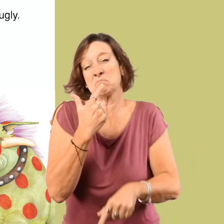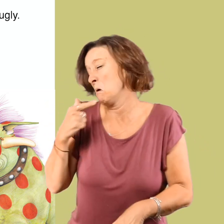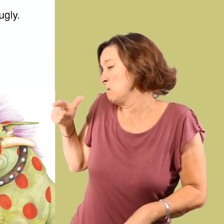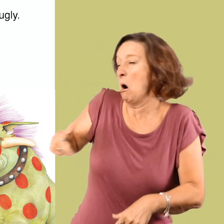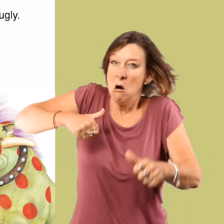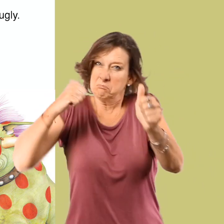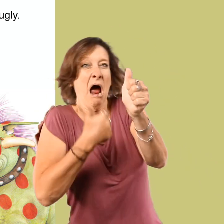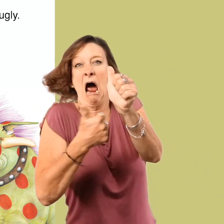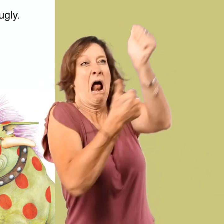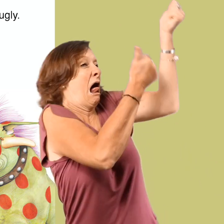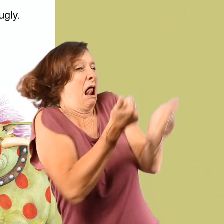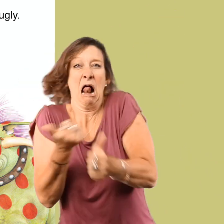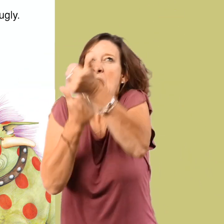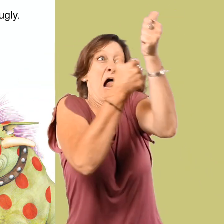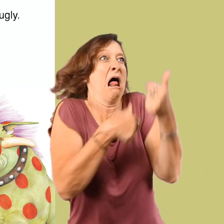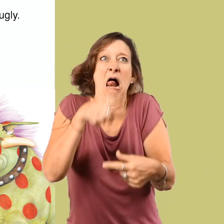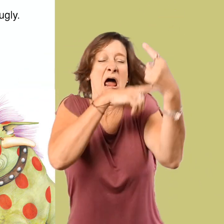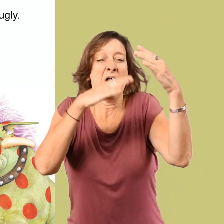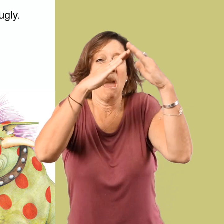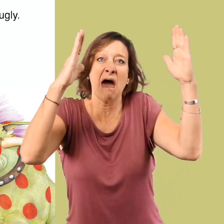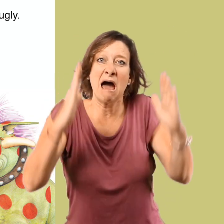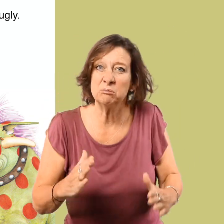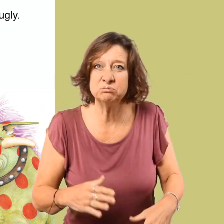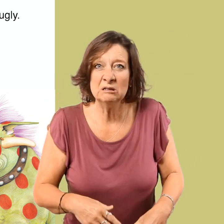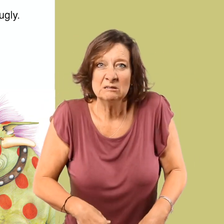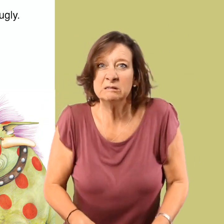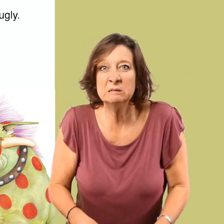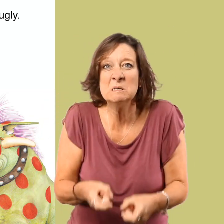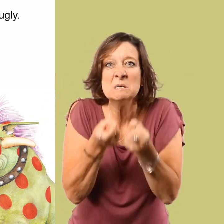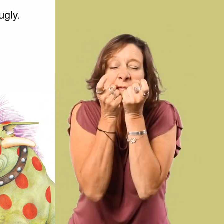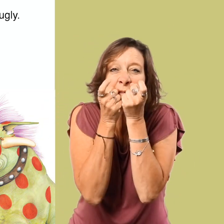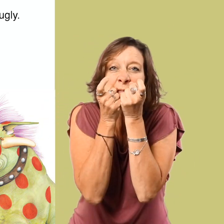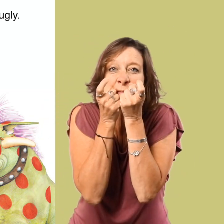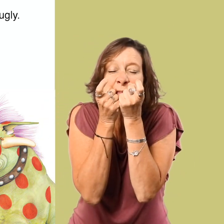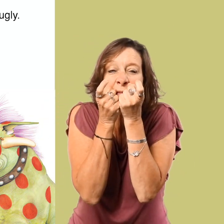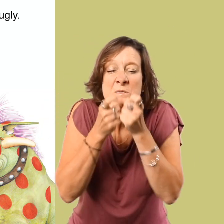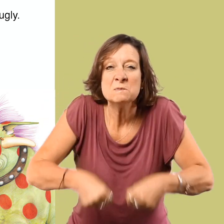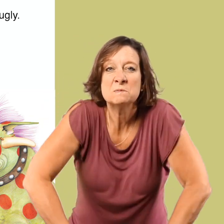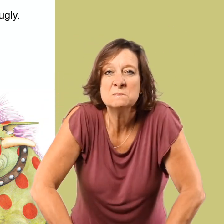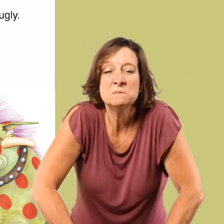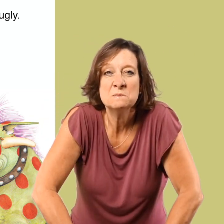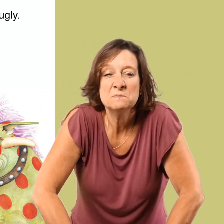dots with one eye on her forehead. And my brother chases her all around the house.